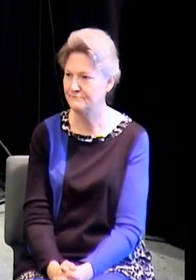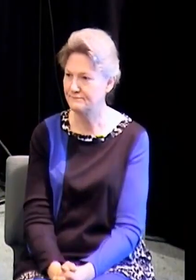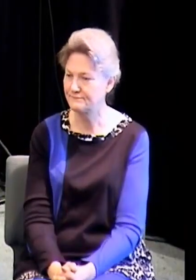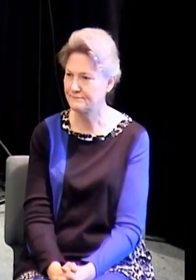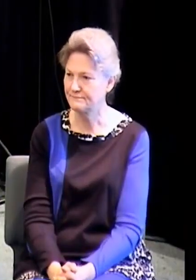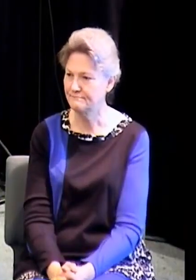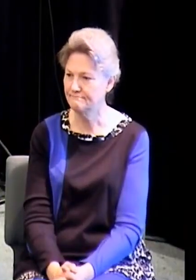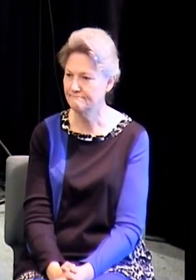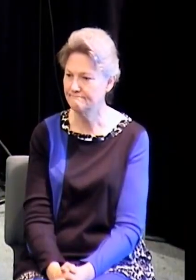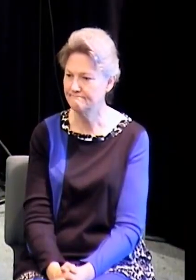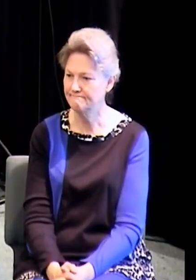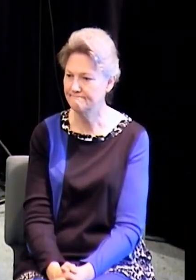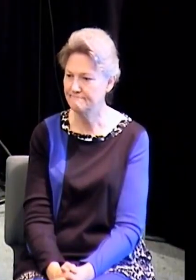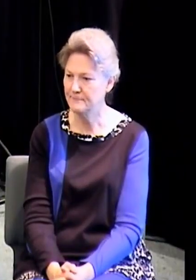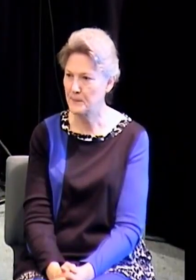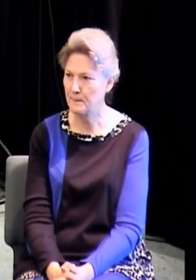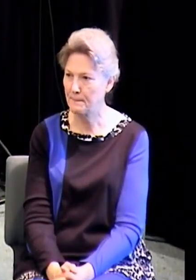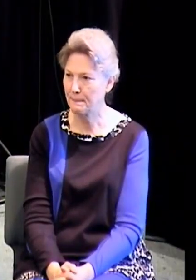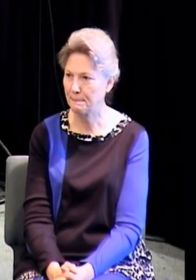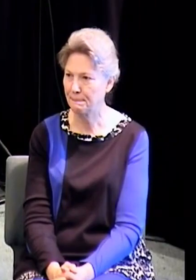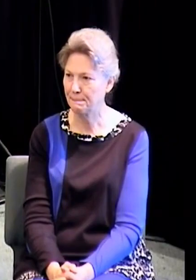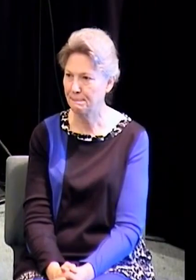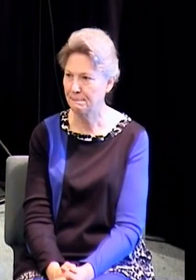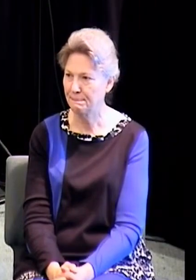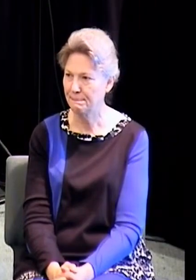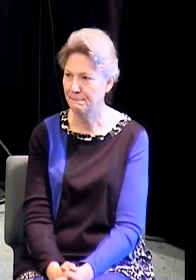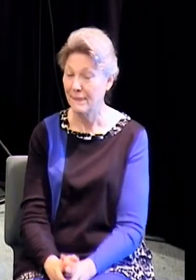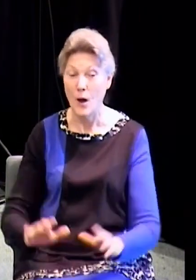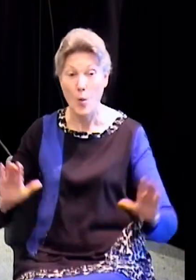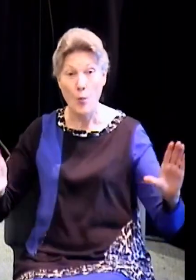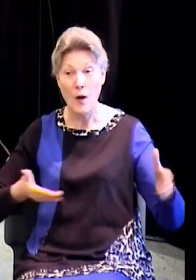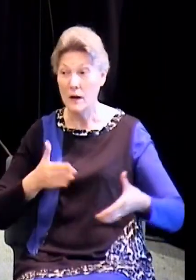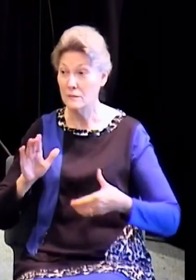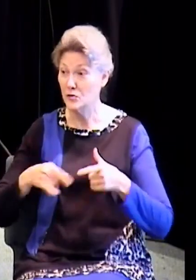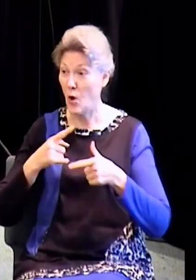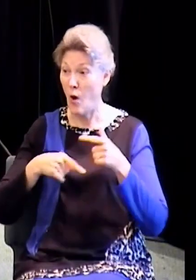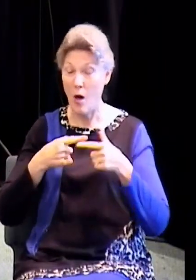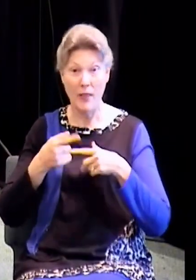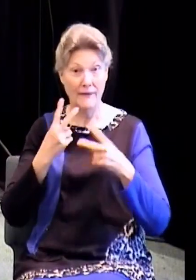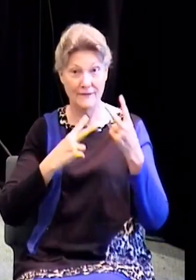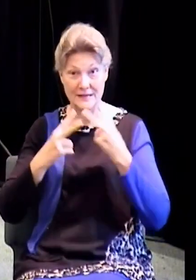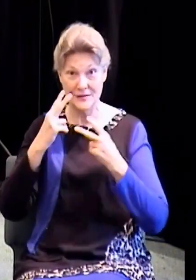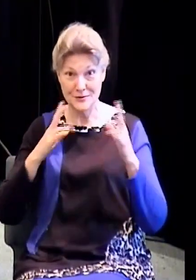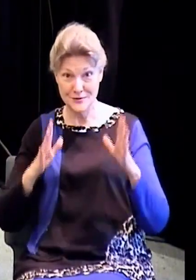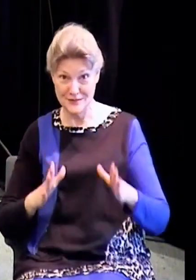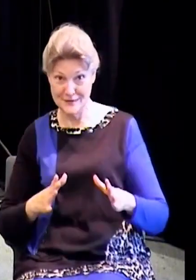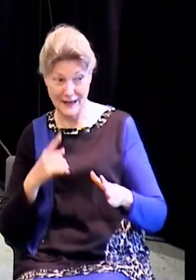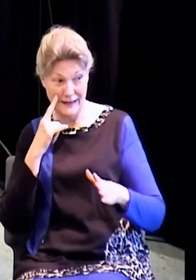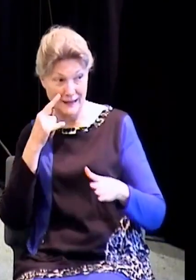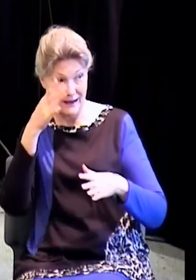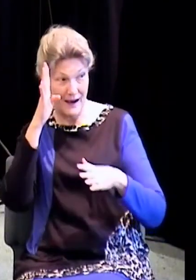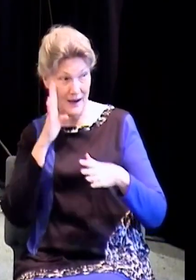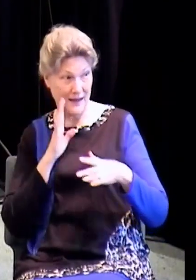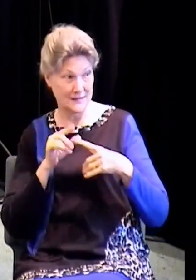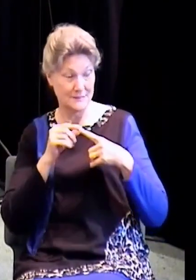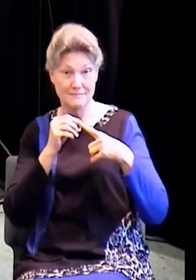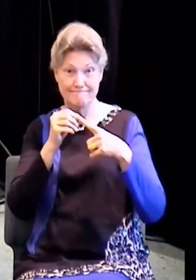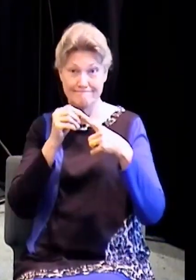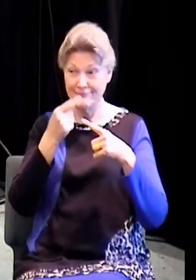Kind of a... Welcome to all the guests that are here. I believe God has something really special for all of you today. John